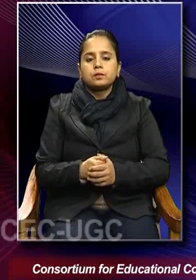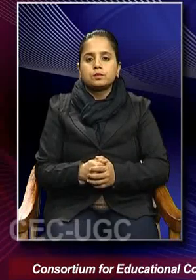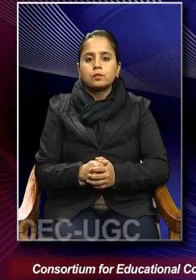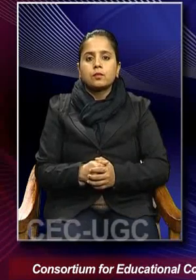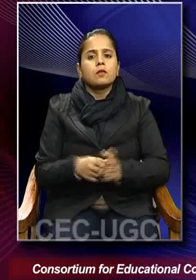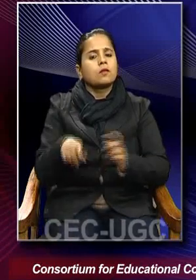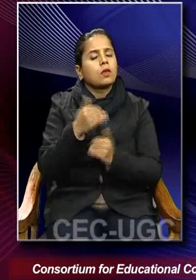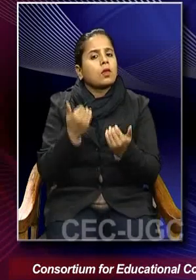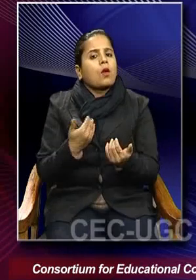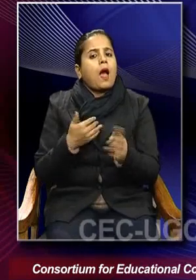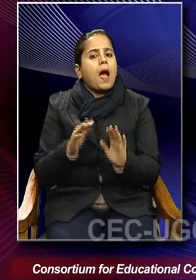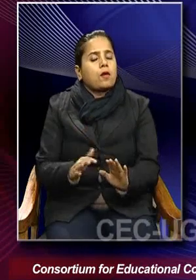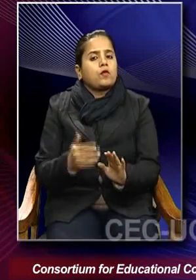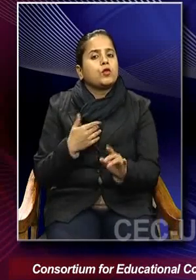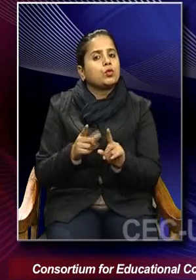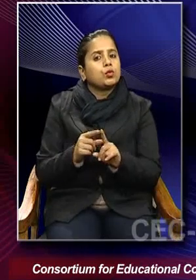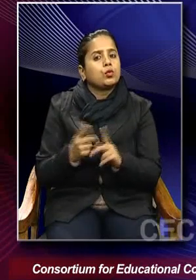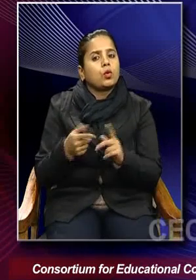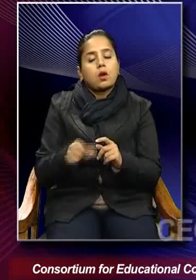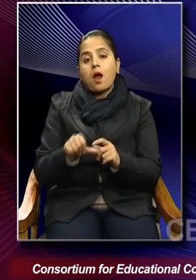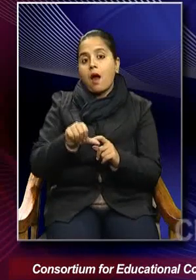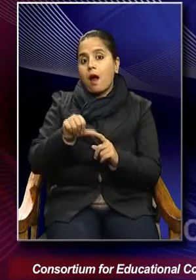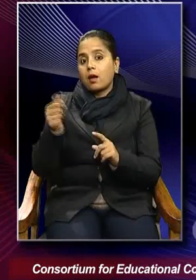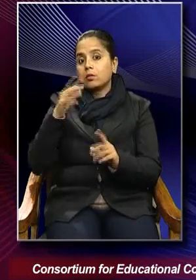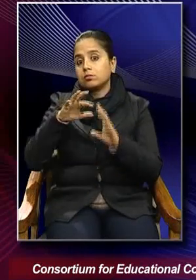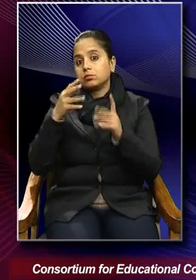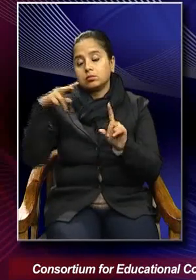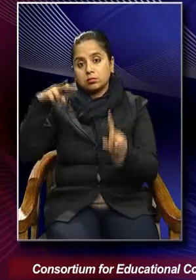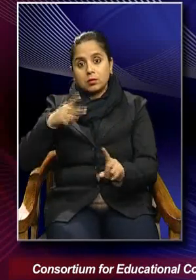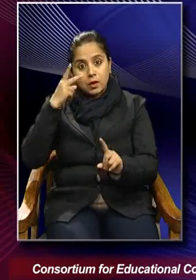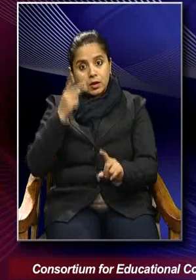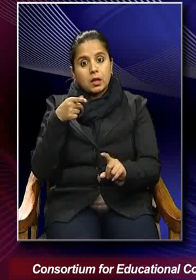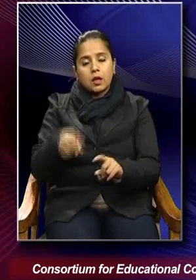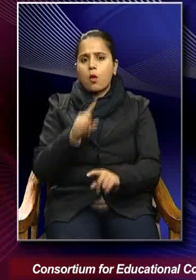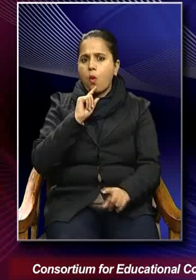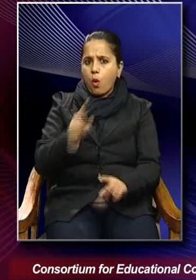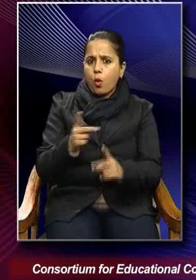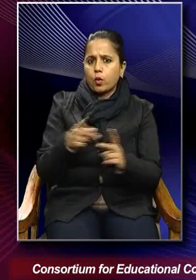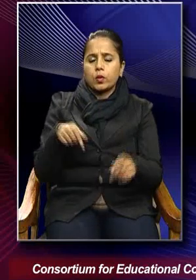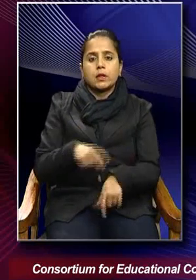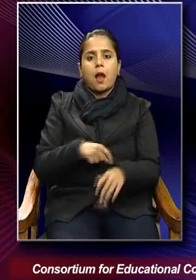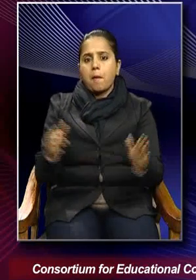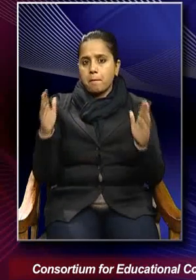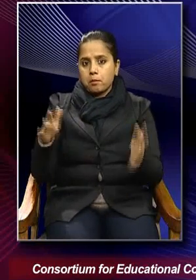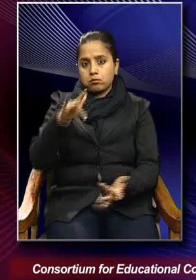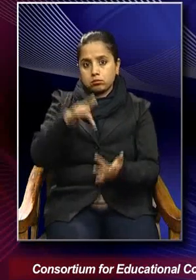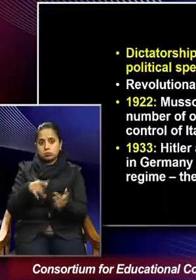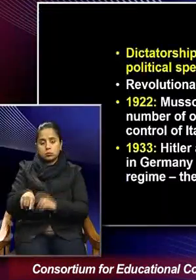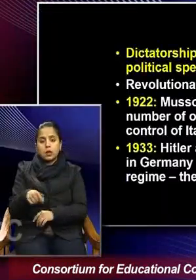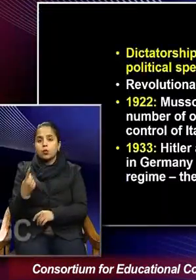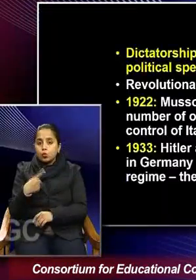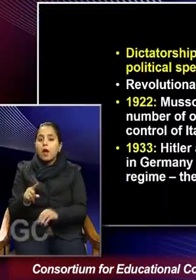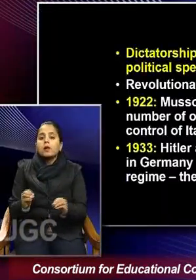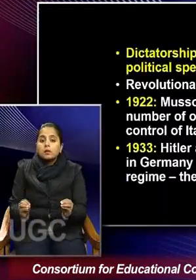what we have as the, uh, other phase of dictatorial regimes in the interwar period is dictatorships from the right,